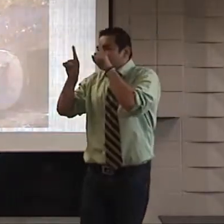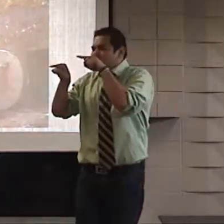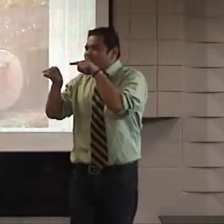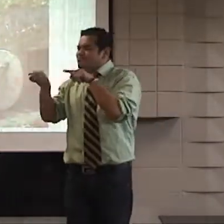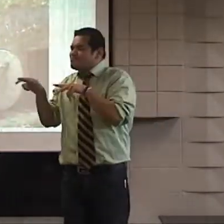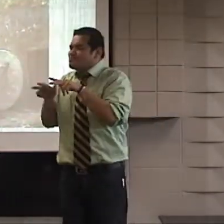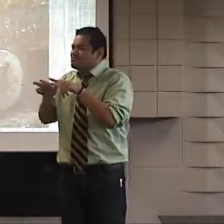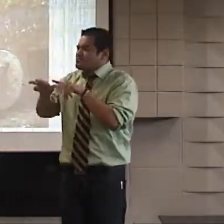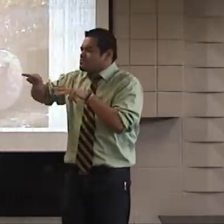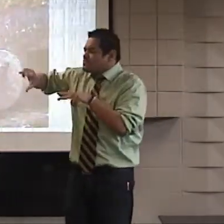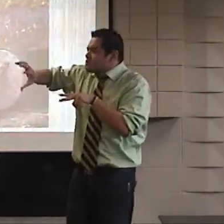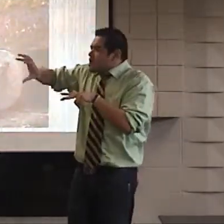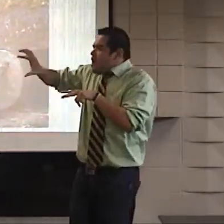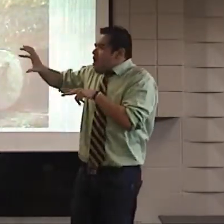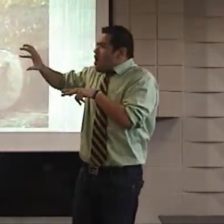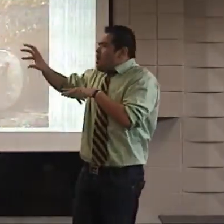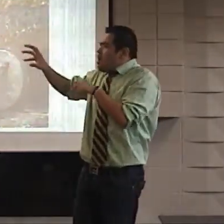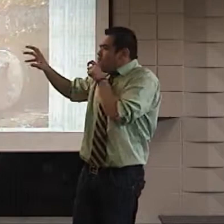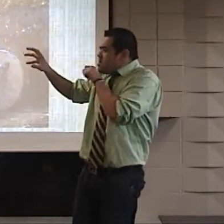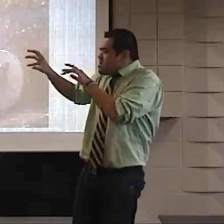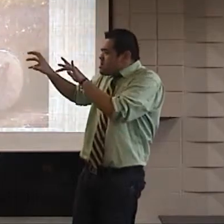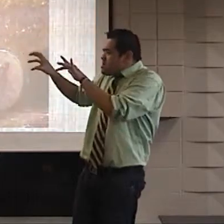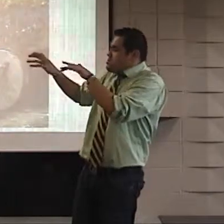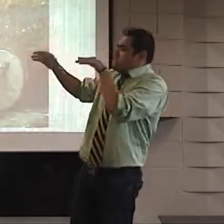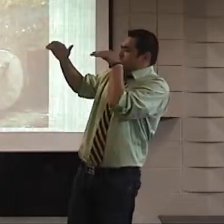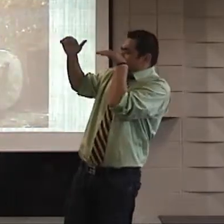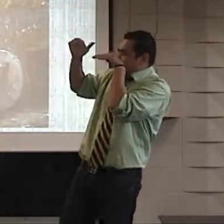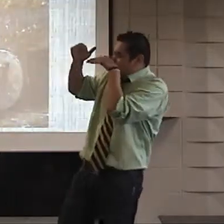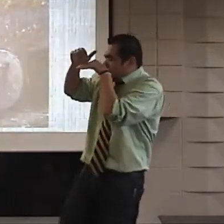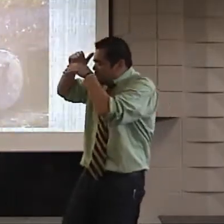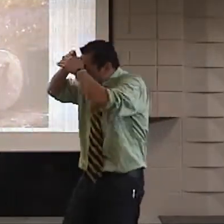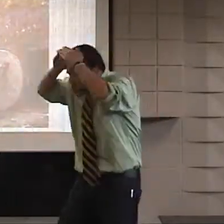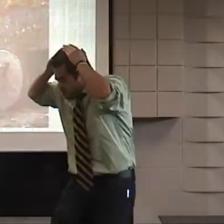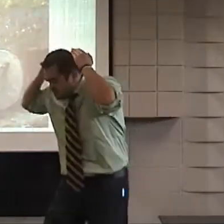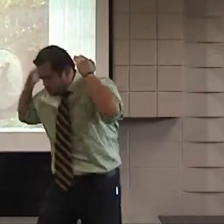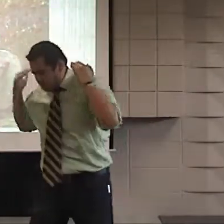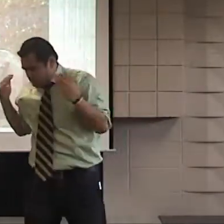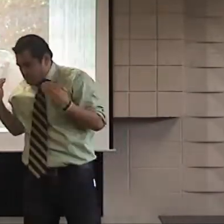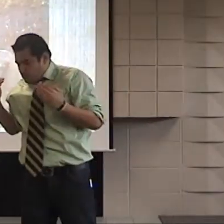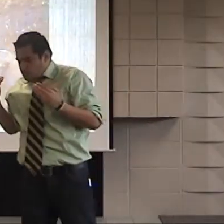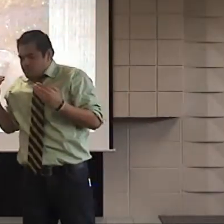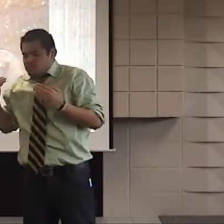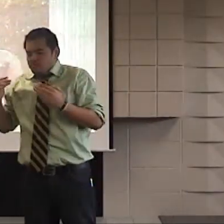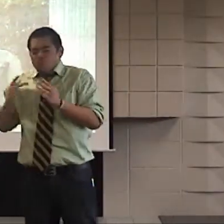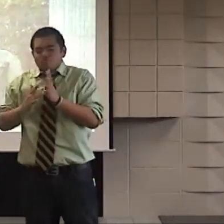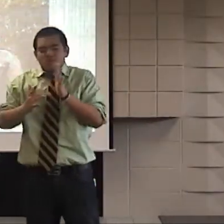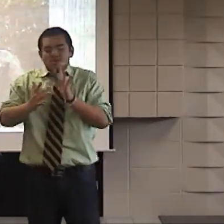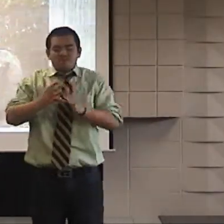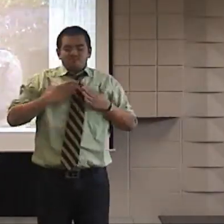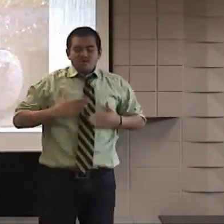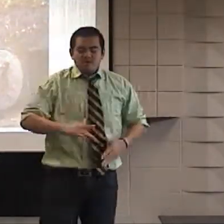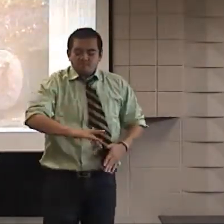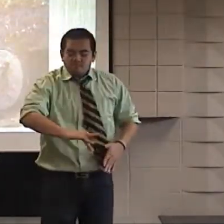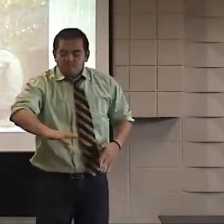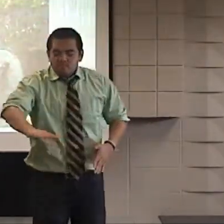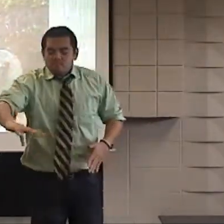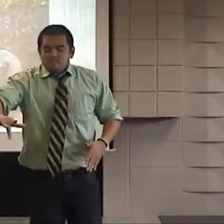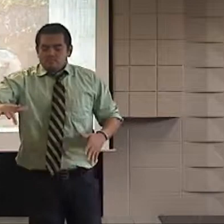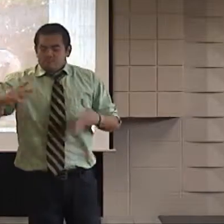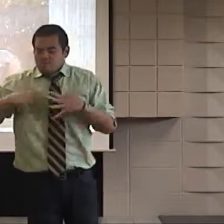And as he went to the grave, he saw that the stone had been rolled away. And as he went in, he saw that